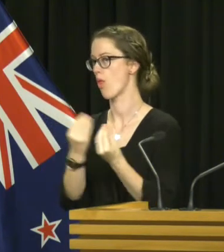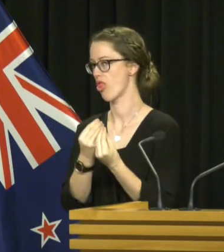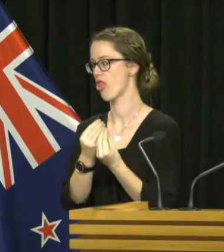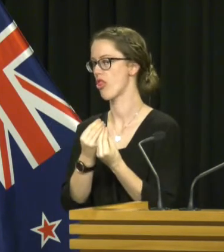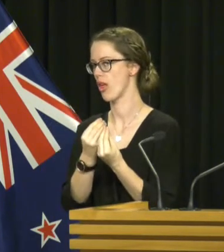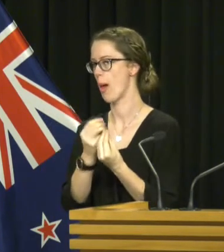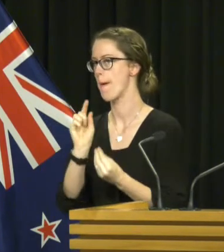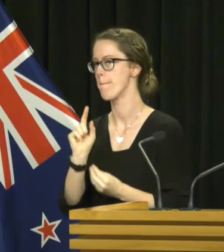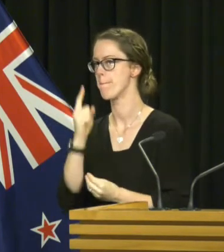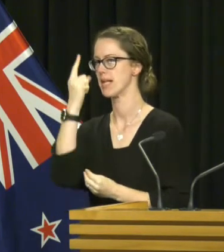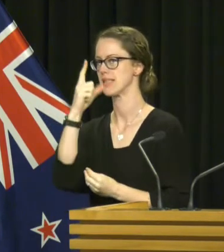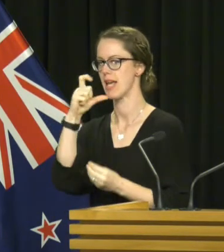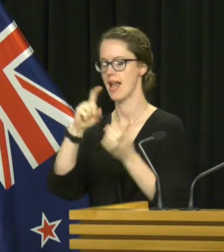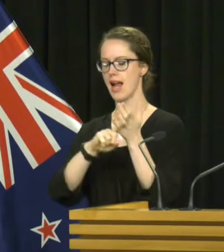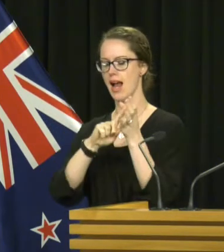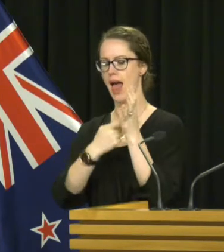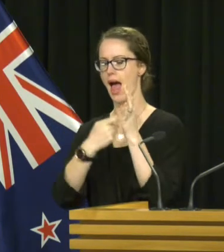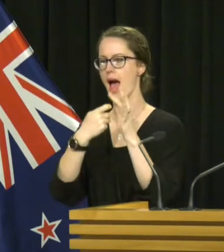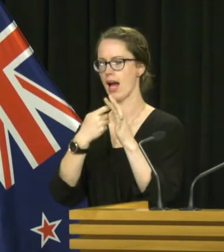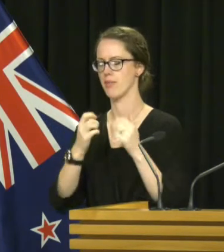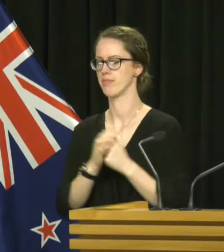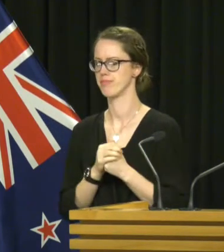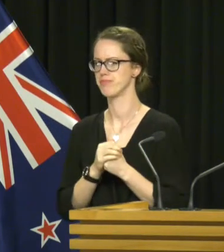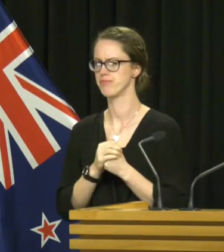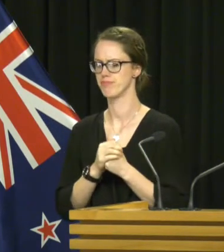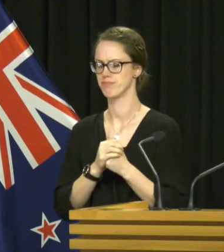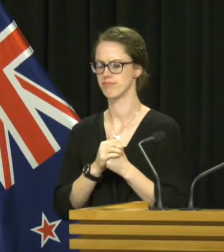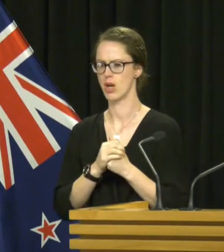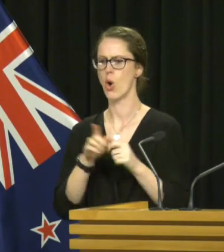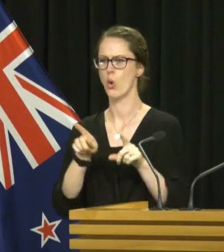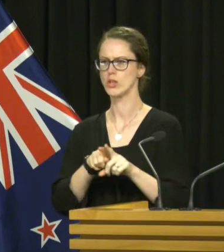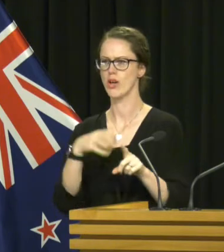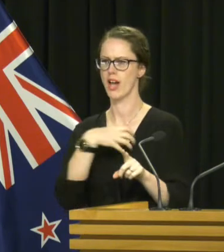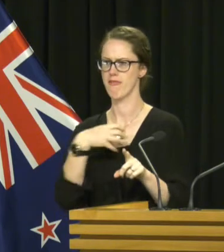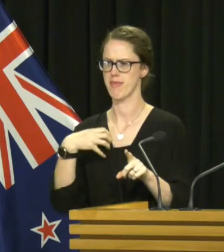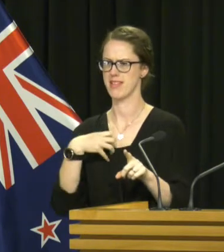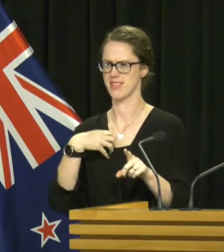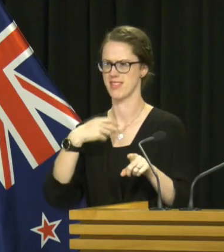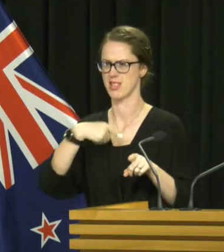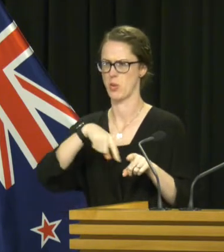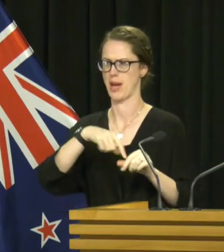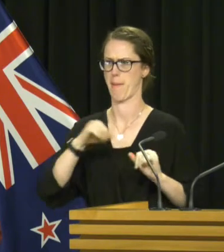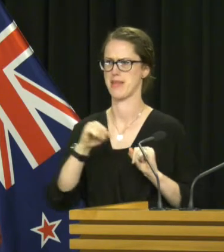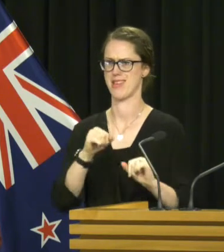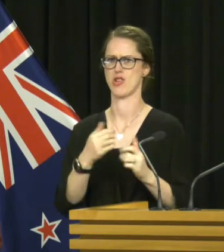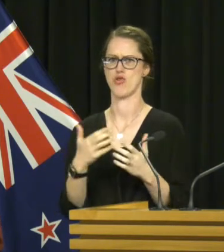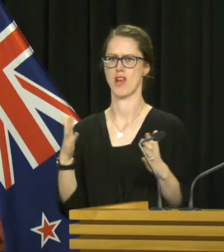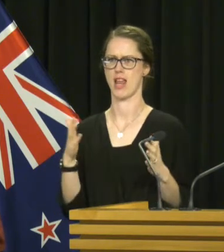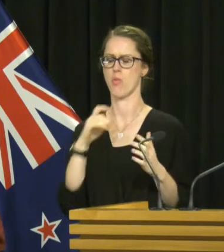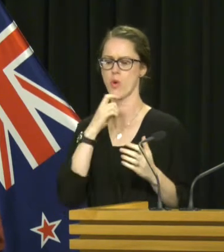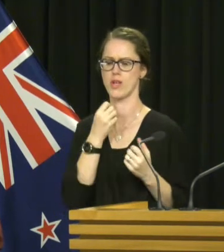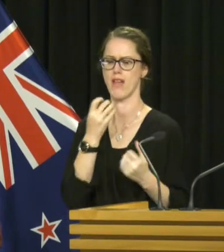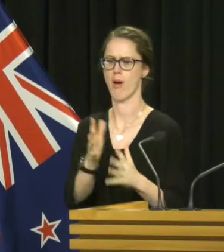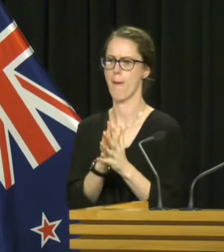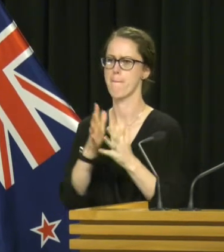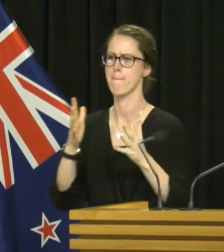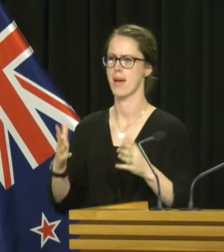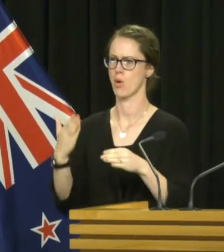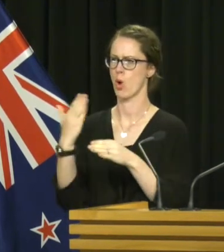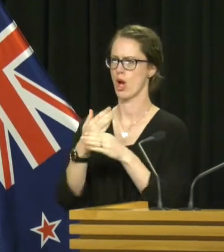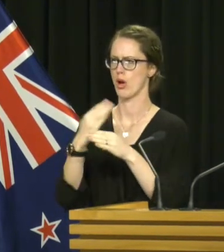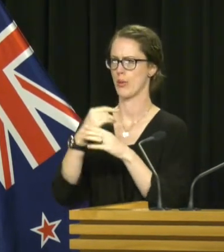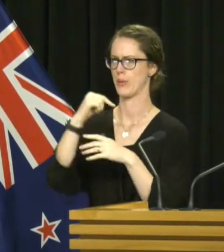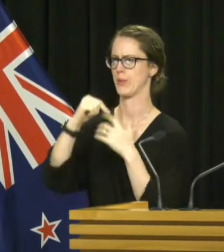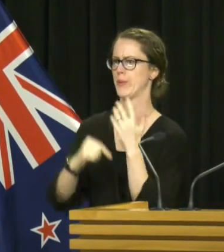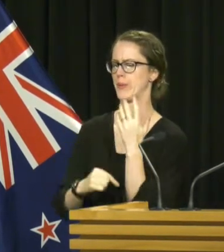Minister Clark. Elsewhere the government also has a busy week and will deliver on several major pieces of